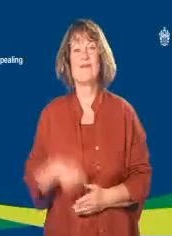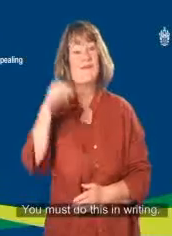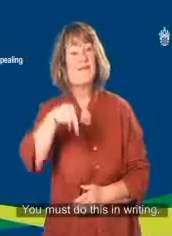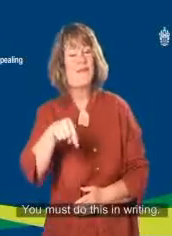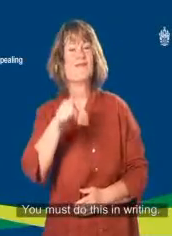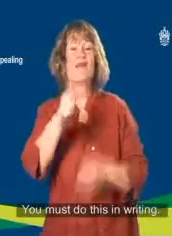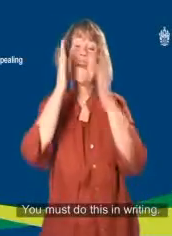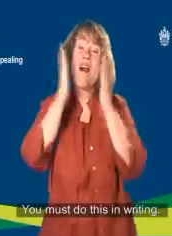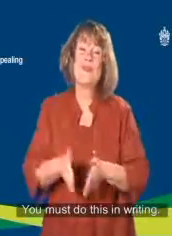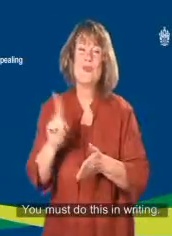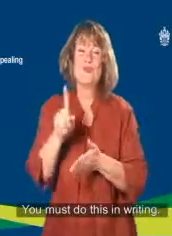You must do this in writing.